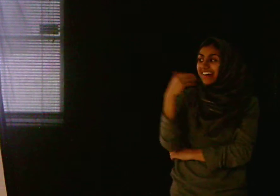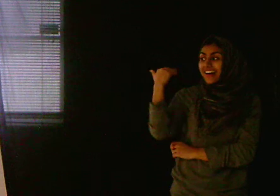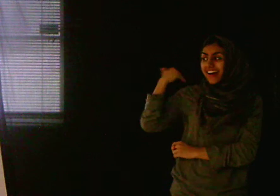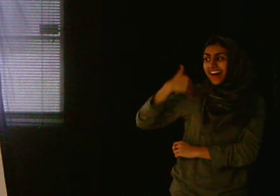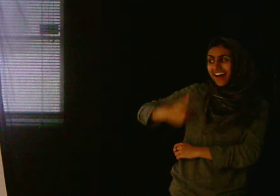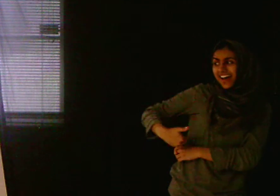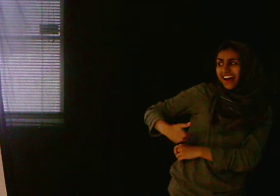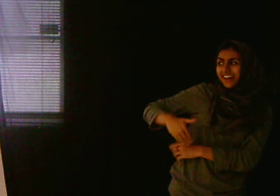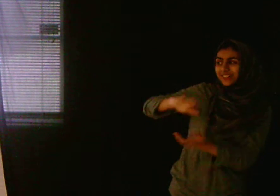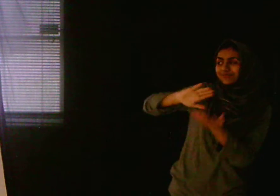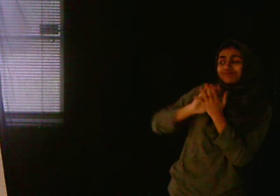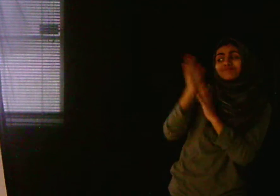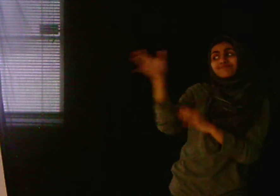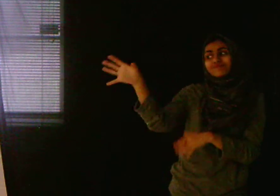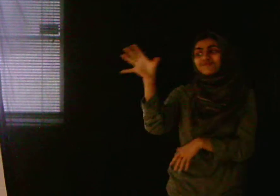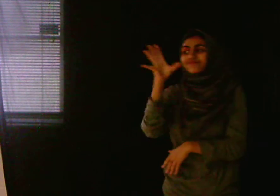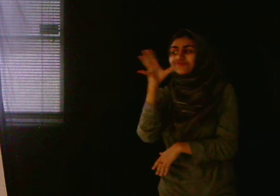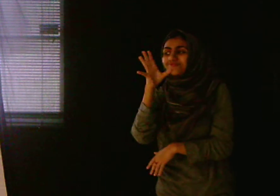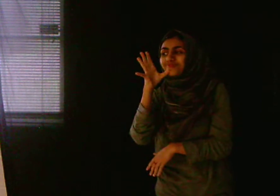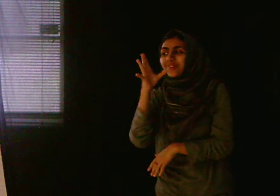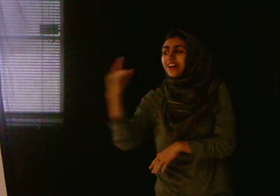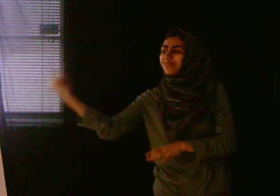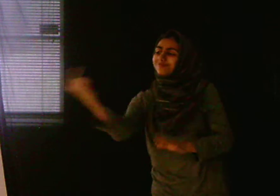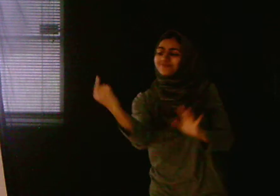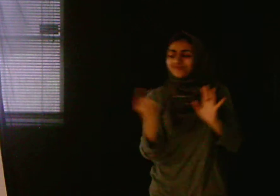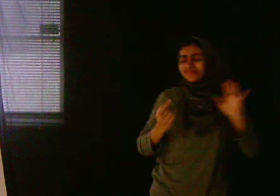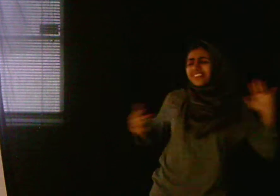a mother, and catch you in my arms, and hug you.